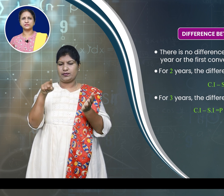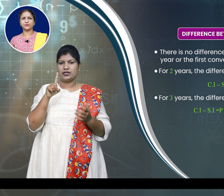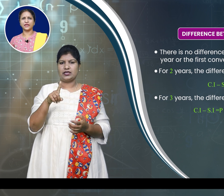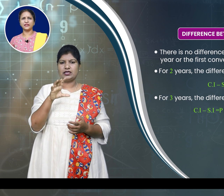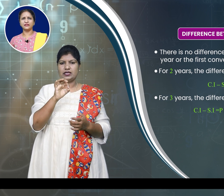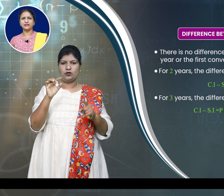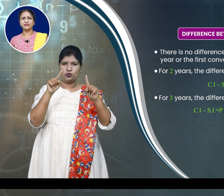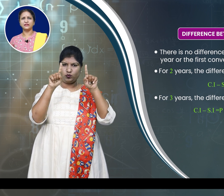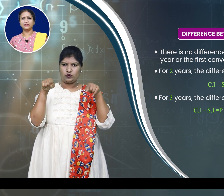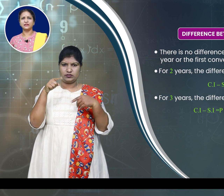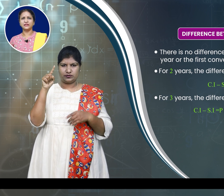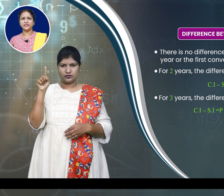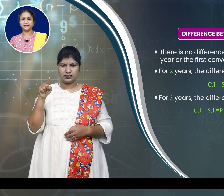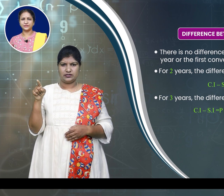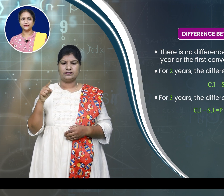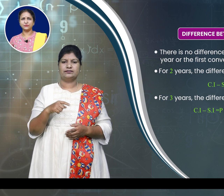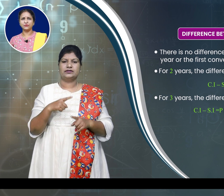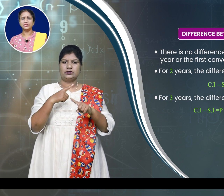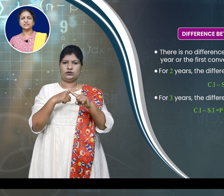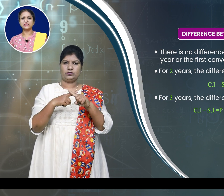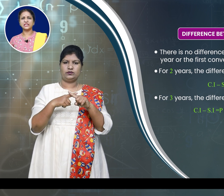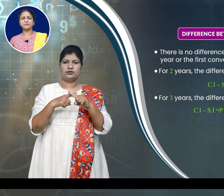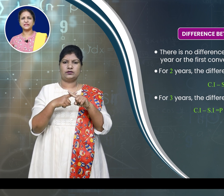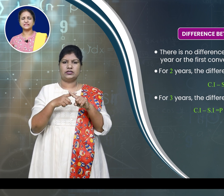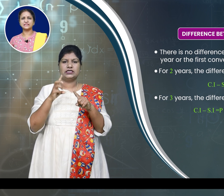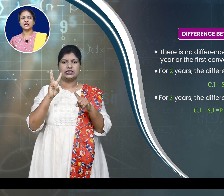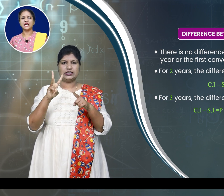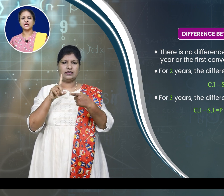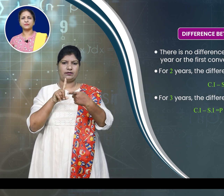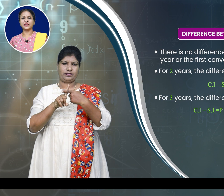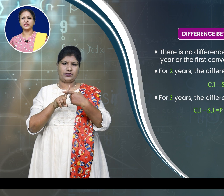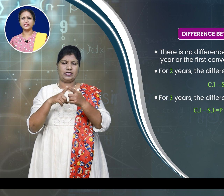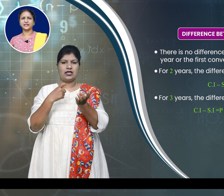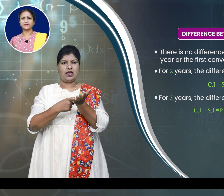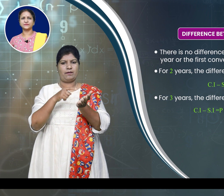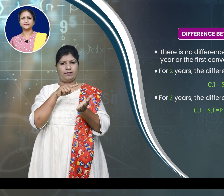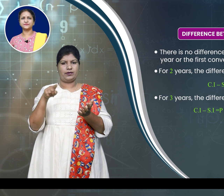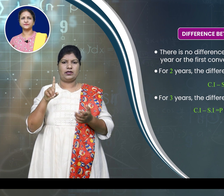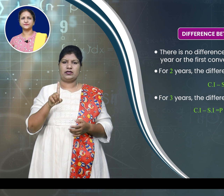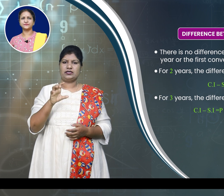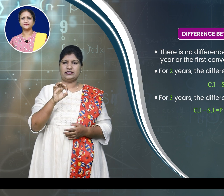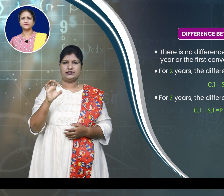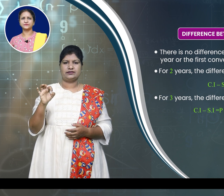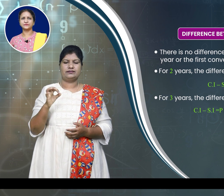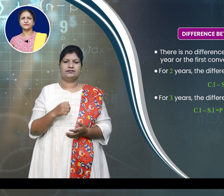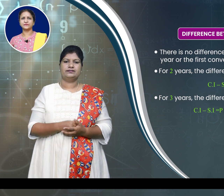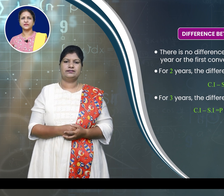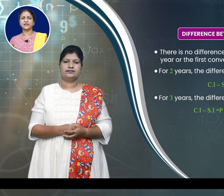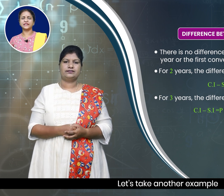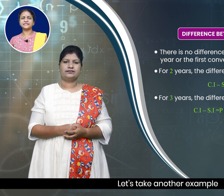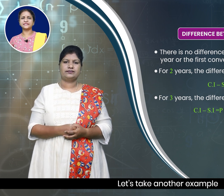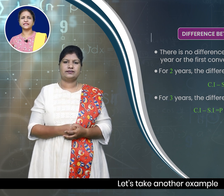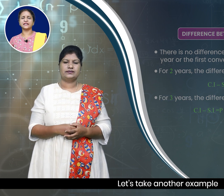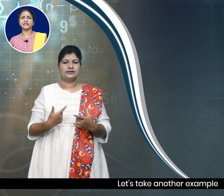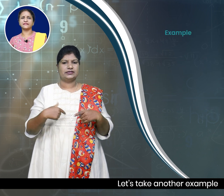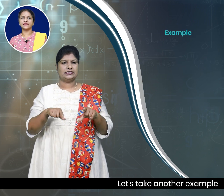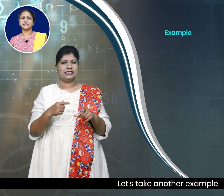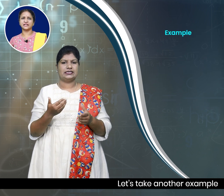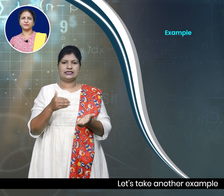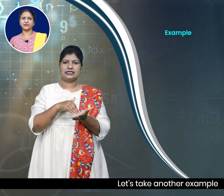square into 3 plus R by 100. Let us take another example.